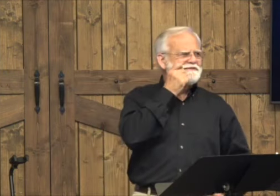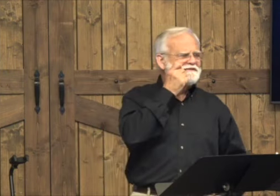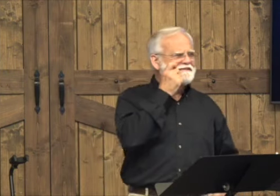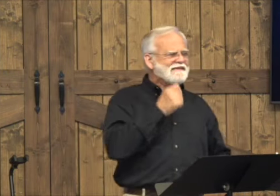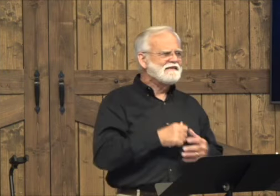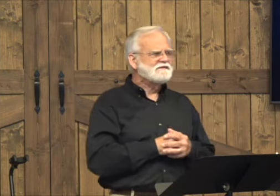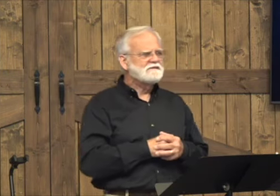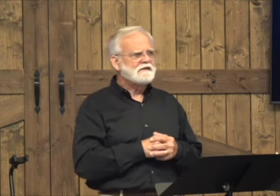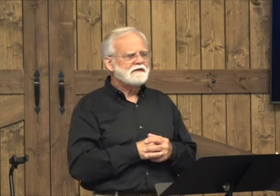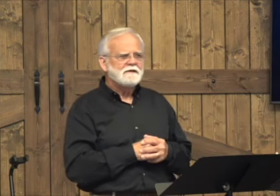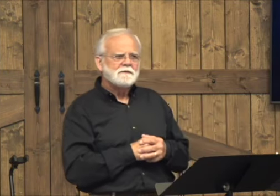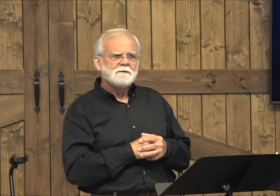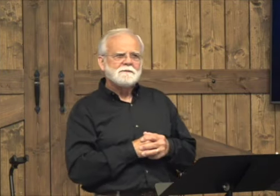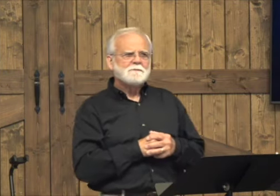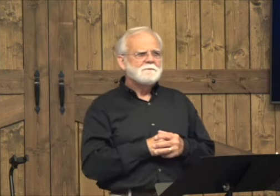I was talking to a woman recently.